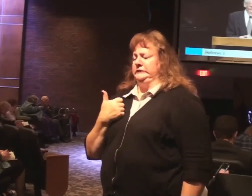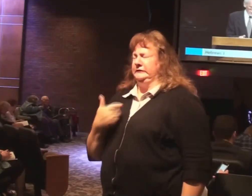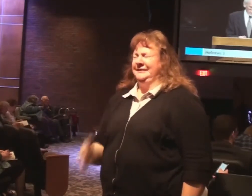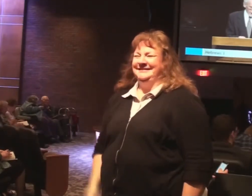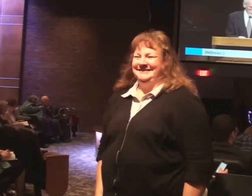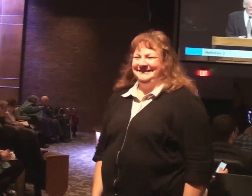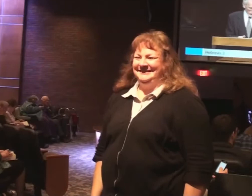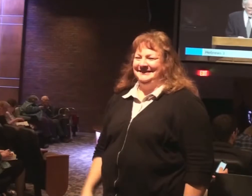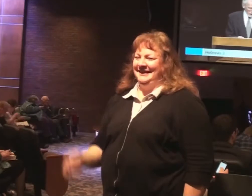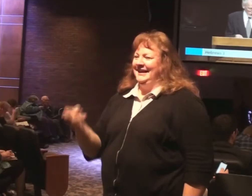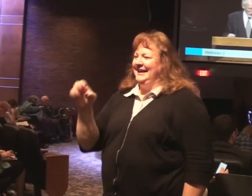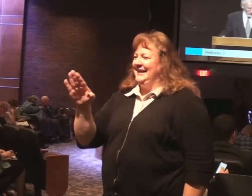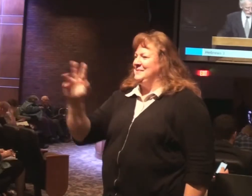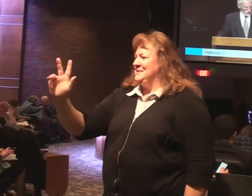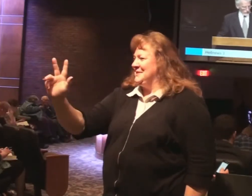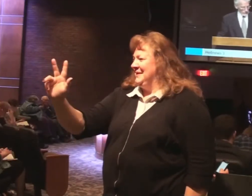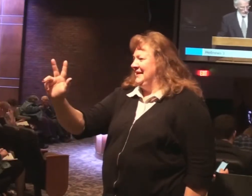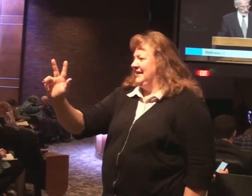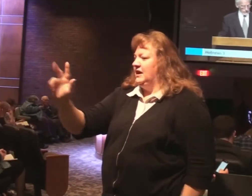Chapter 3. Look at verse 6.